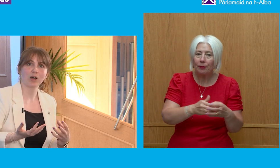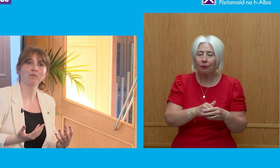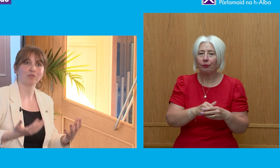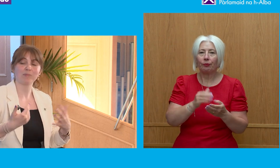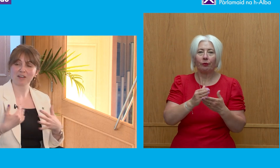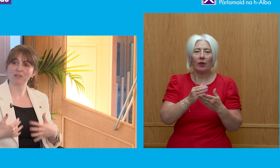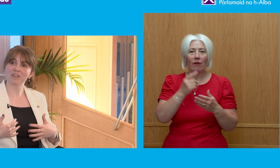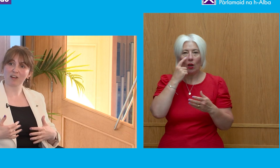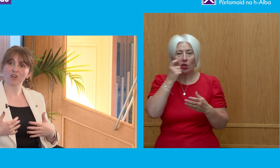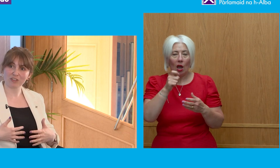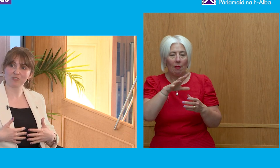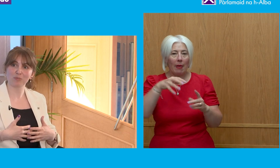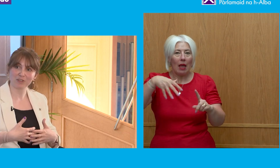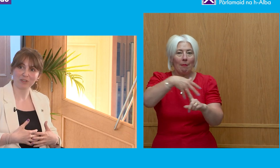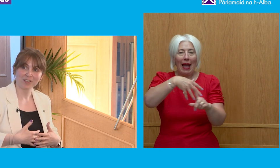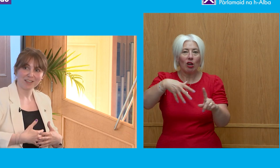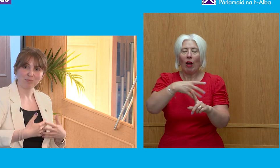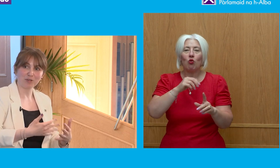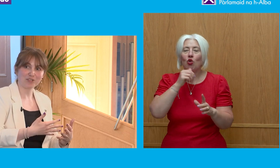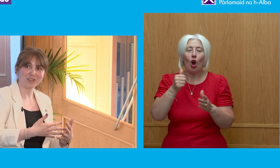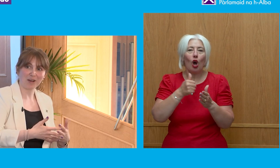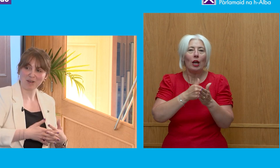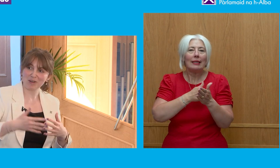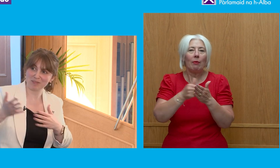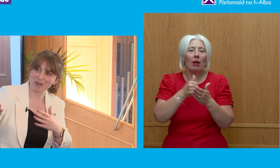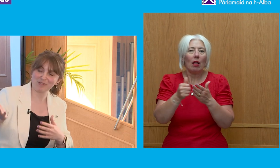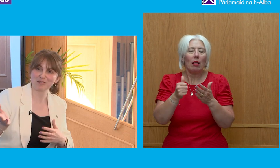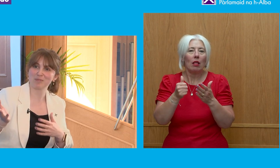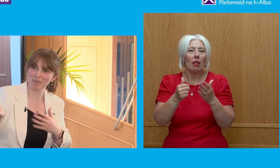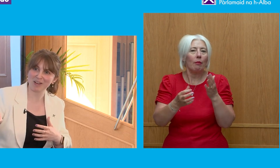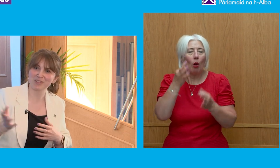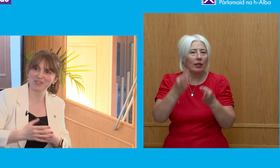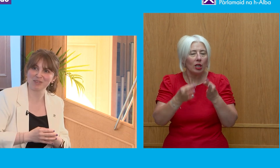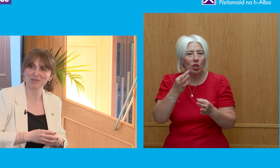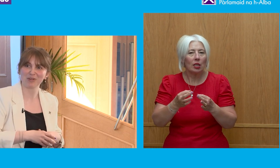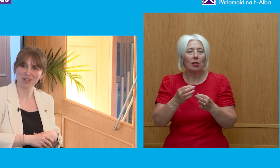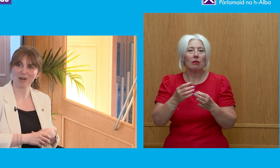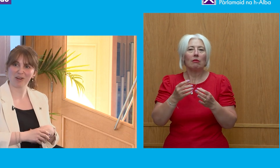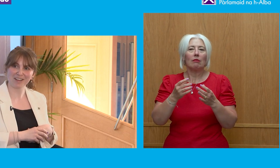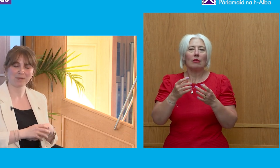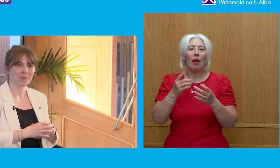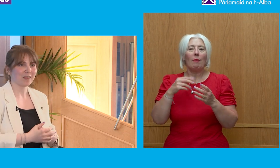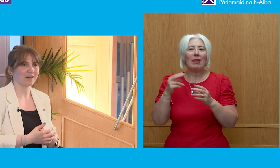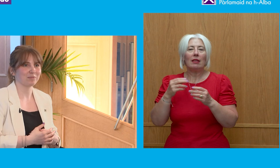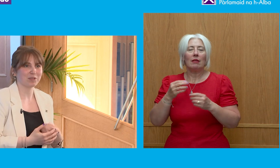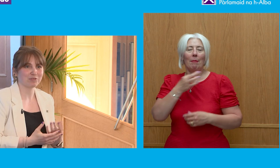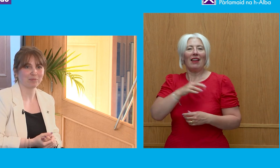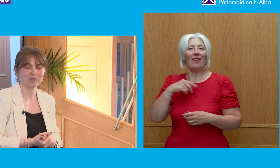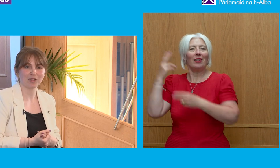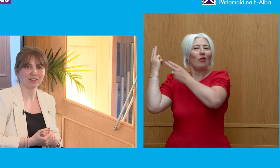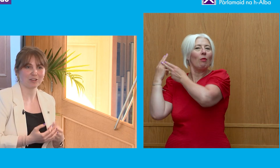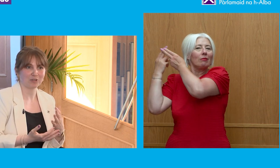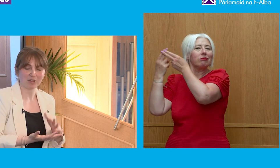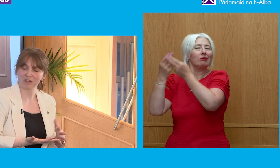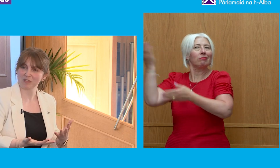young people who come from backgrounds that are not your typical politician that maybe has benefited from that patronage that we were talking about earlier, people